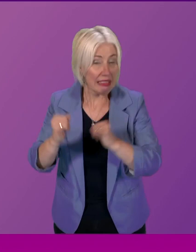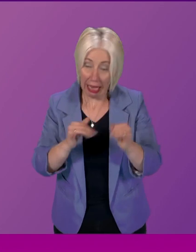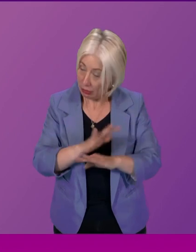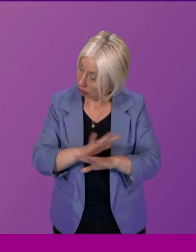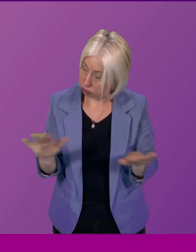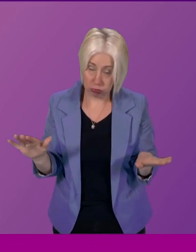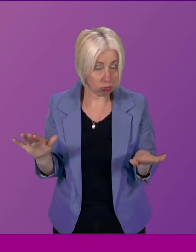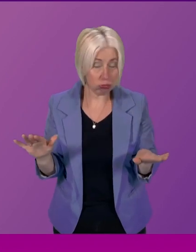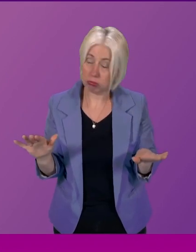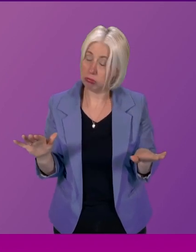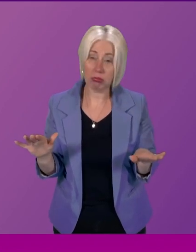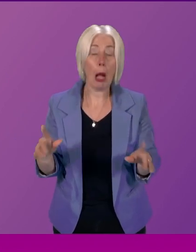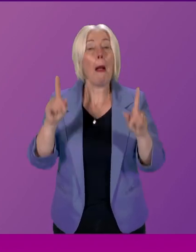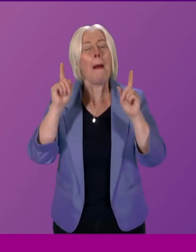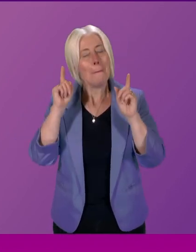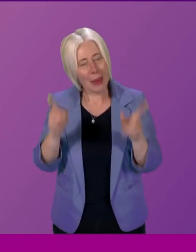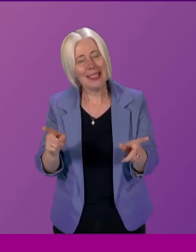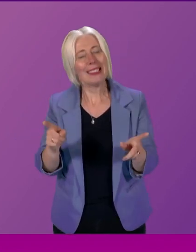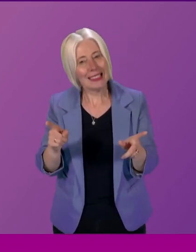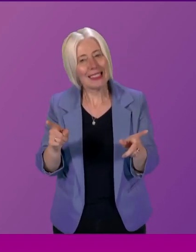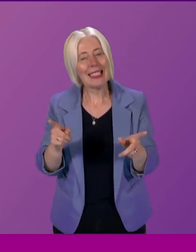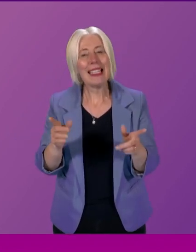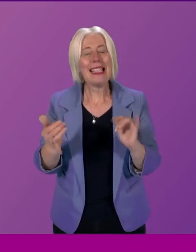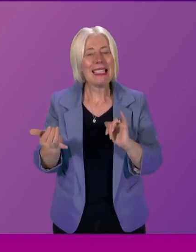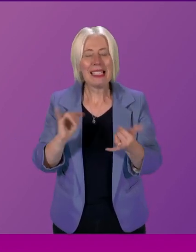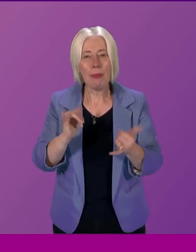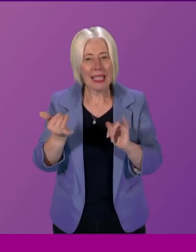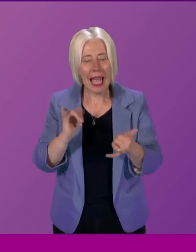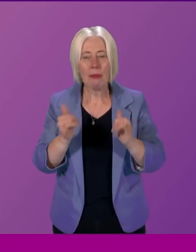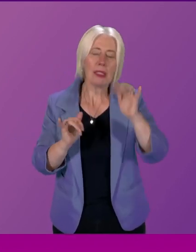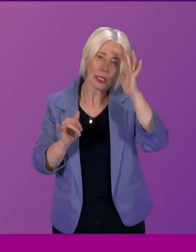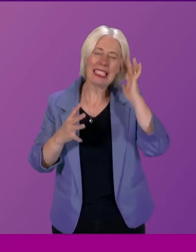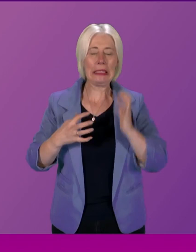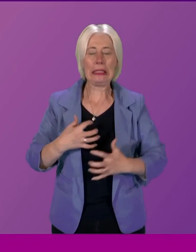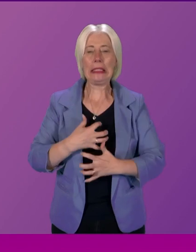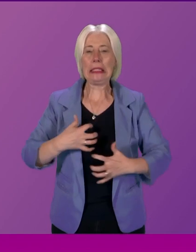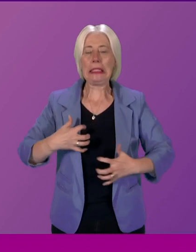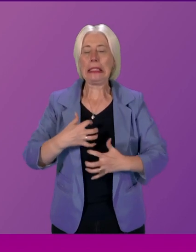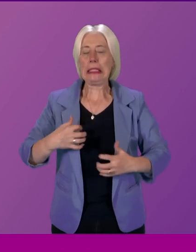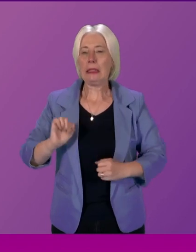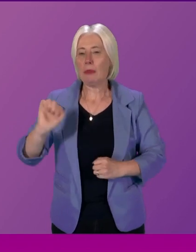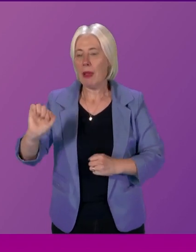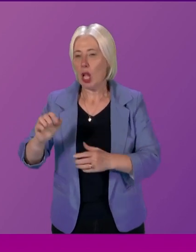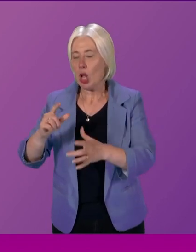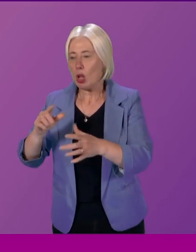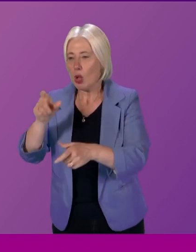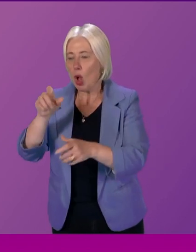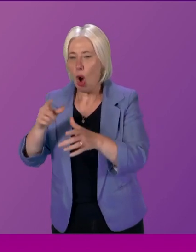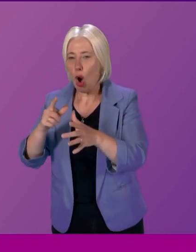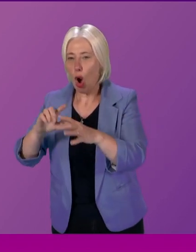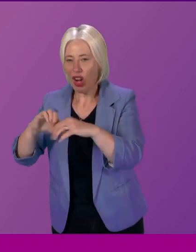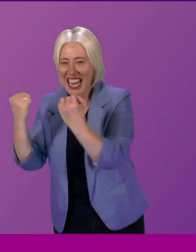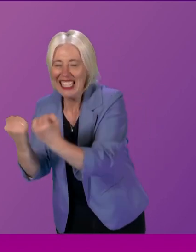here but there's undoubtedly a tension sometimes where organisations or individuals giving